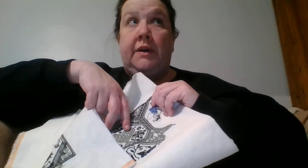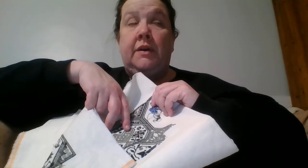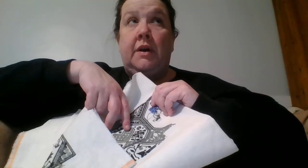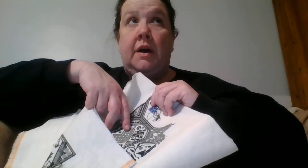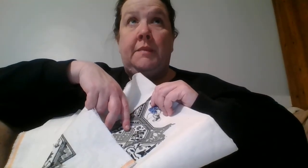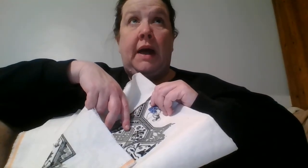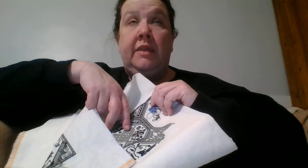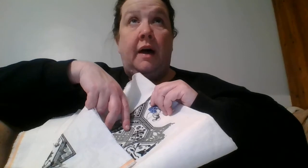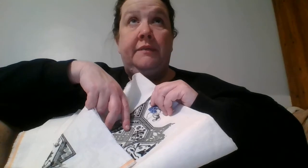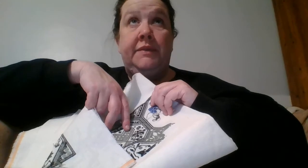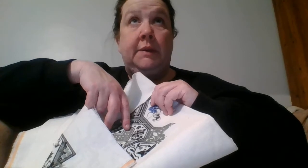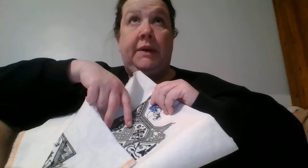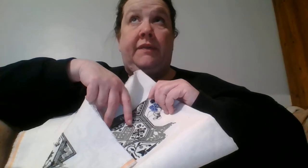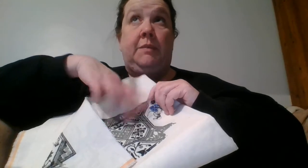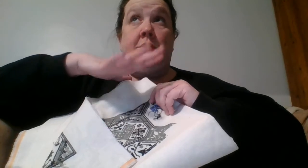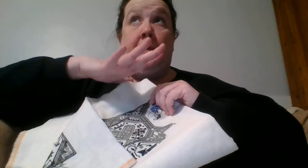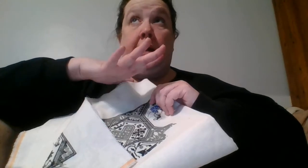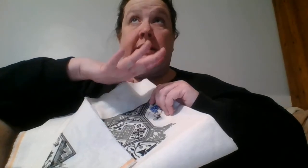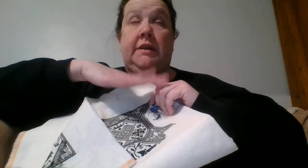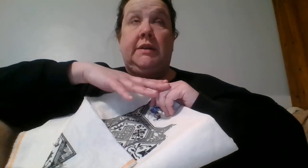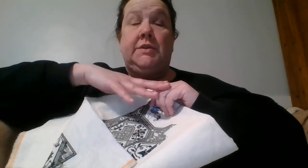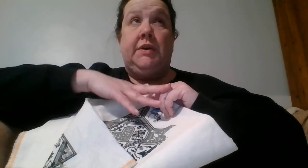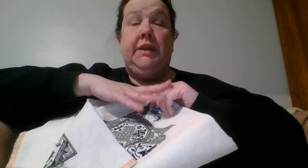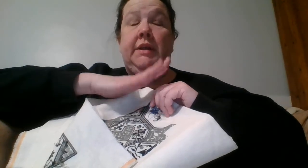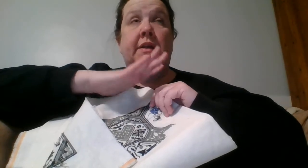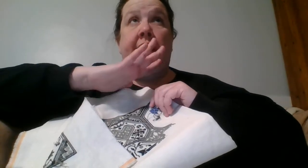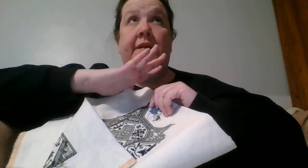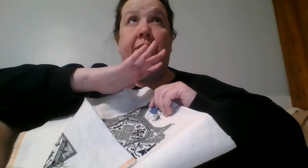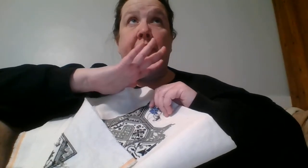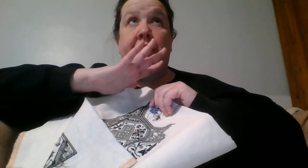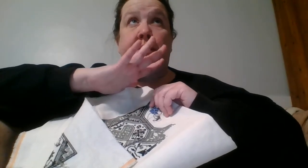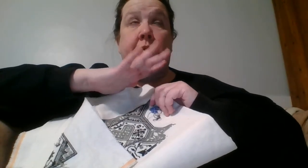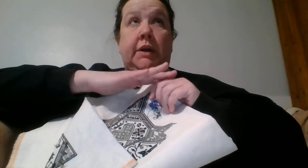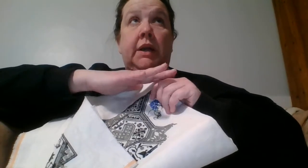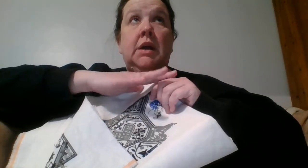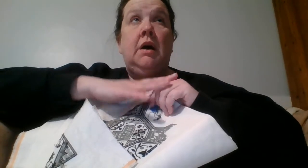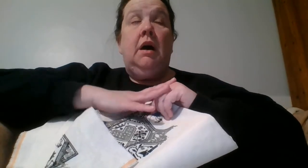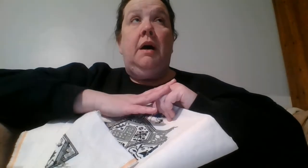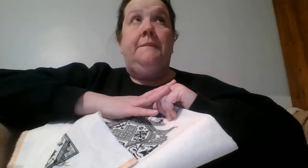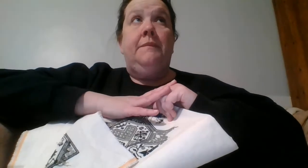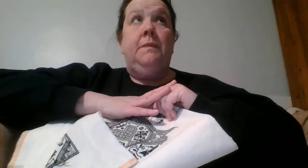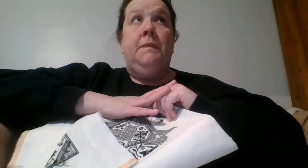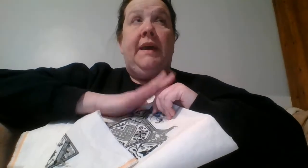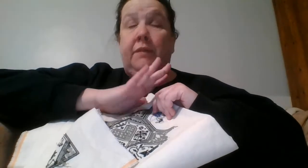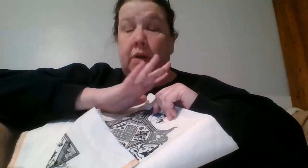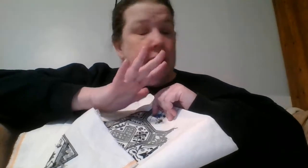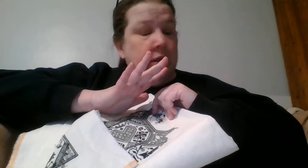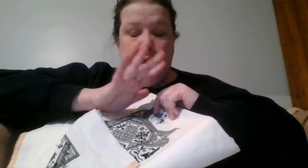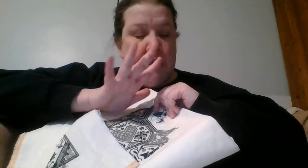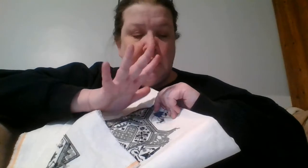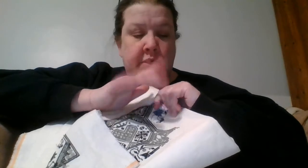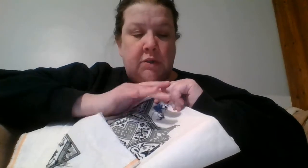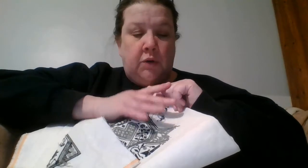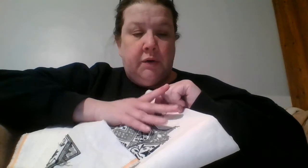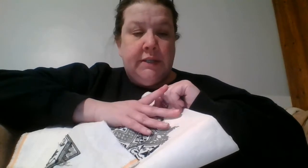there um I love the big farmers market down in Detroit they have eastern market um they have one of the it's just glorious